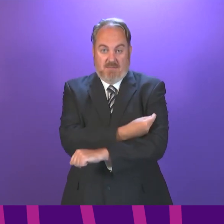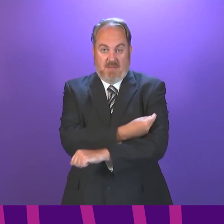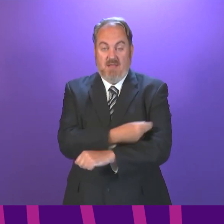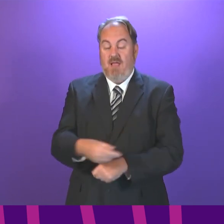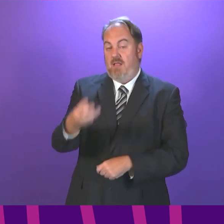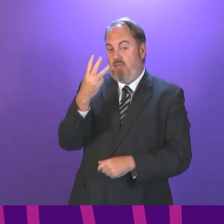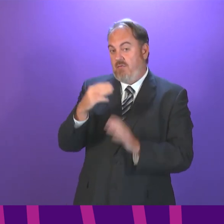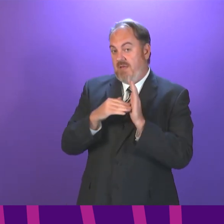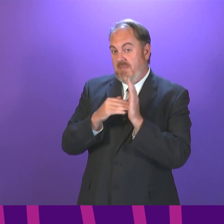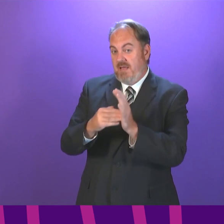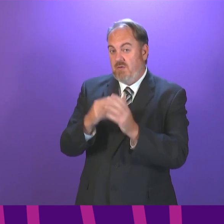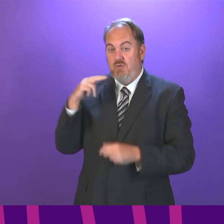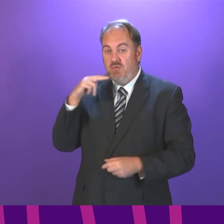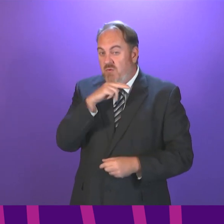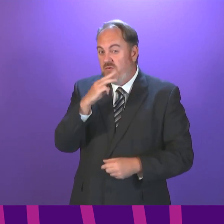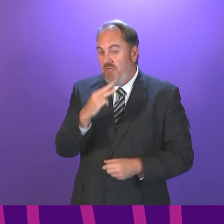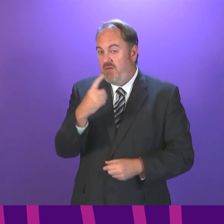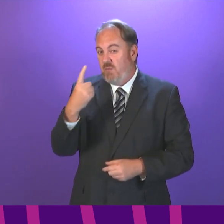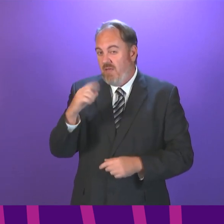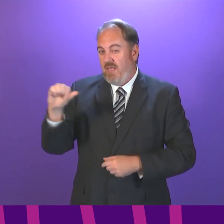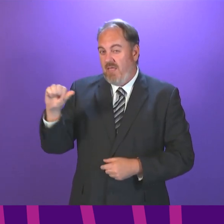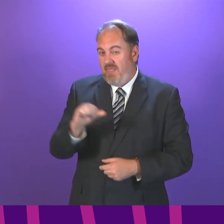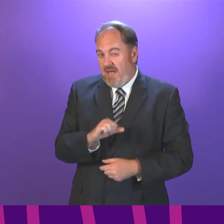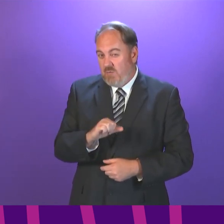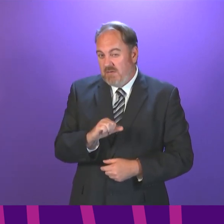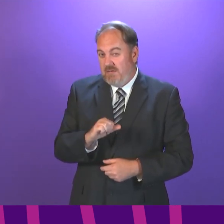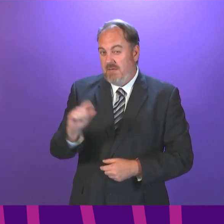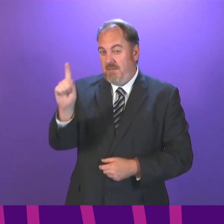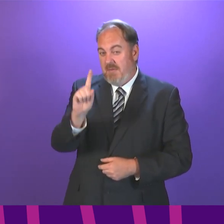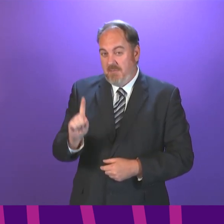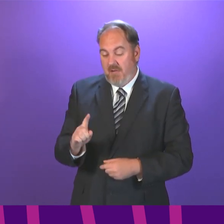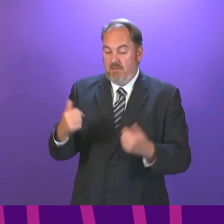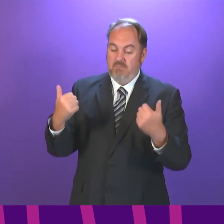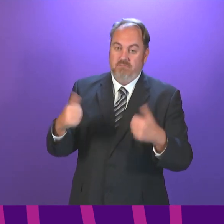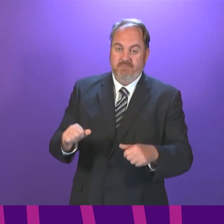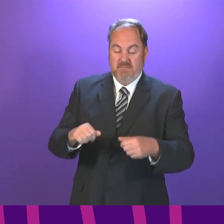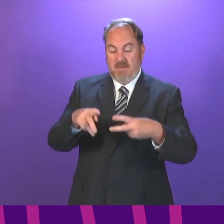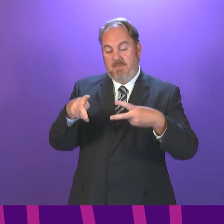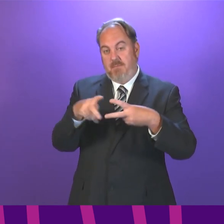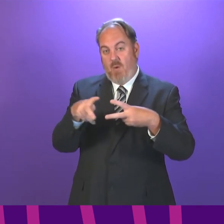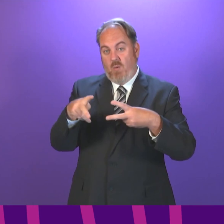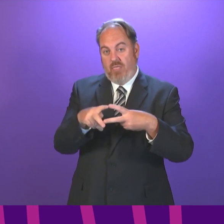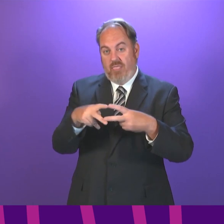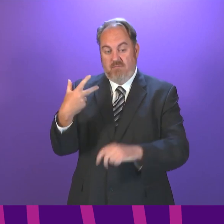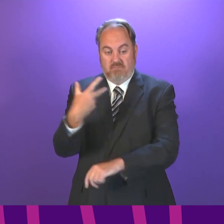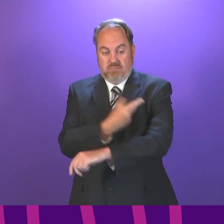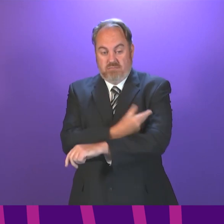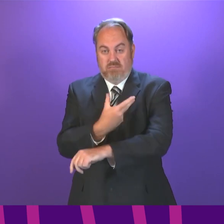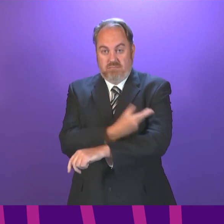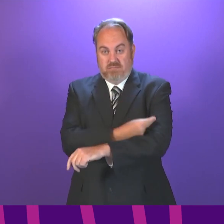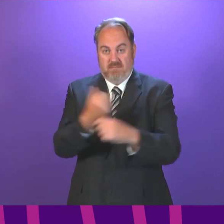,231,331 have now had both doses of vaccine.